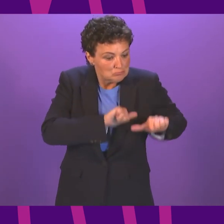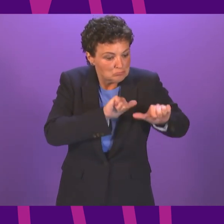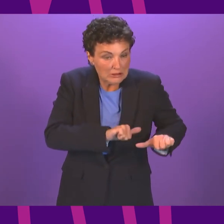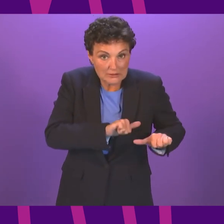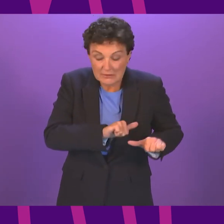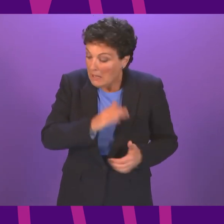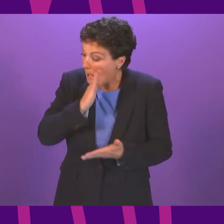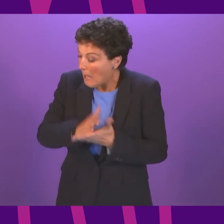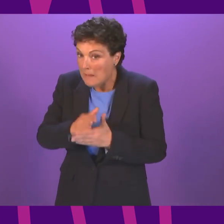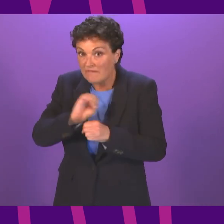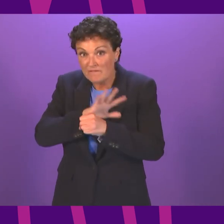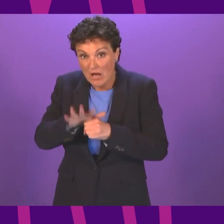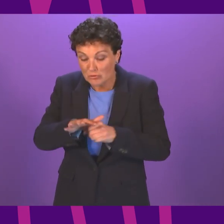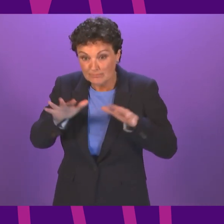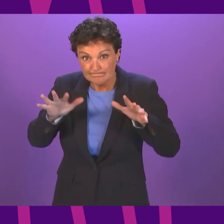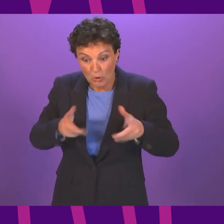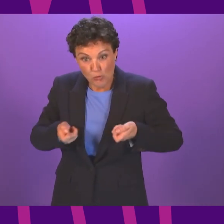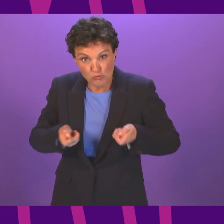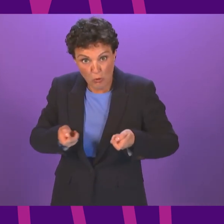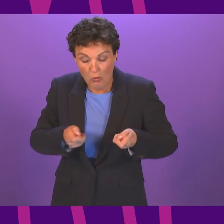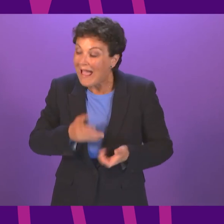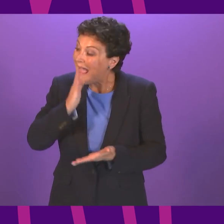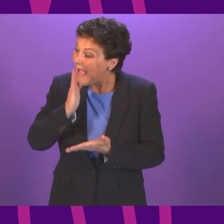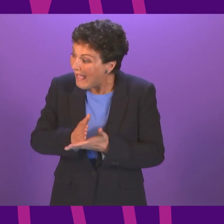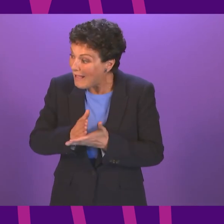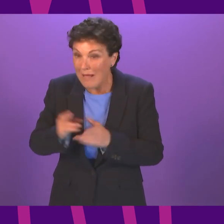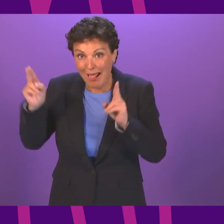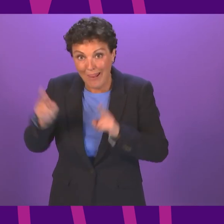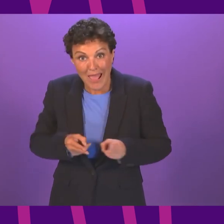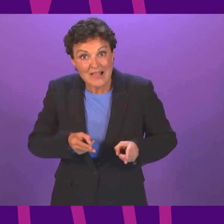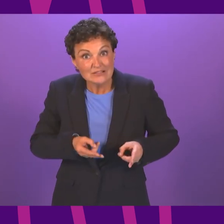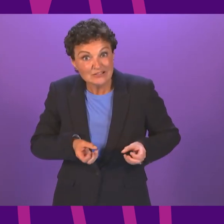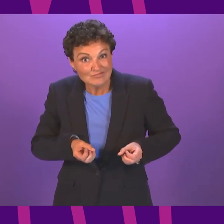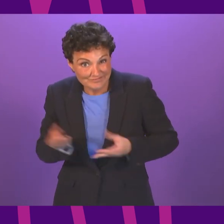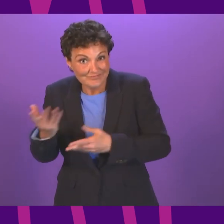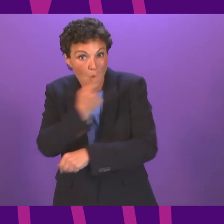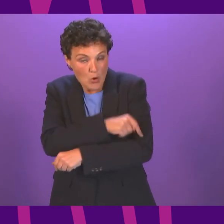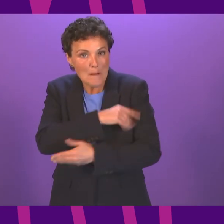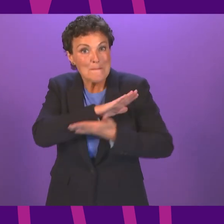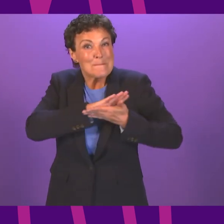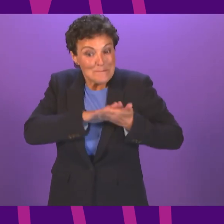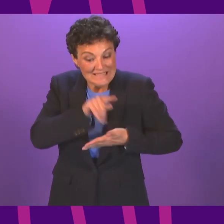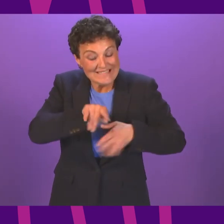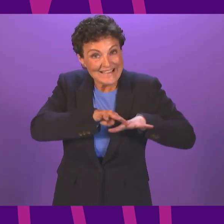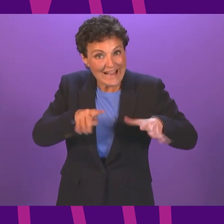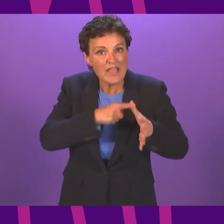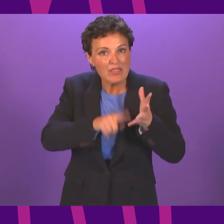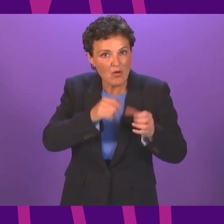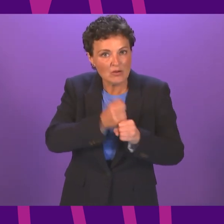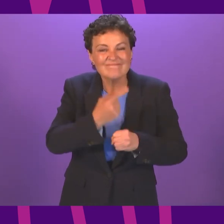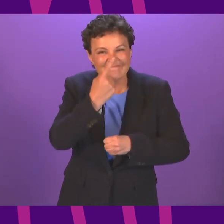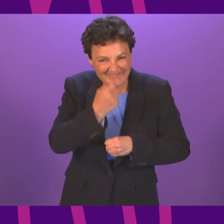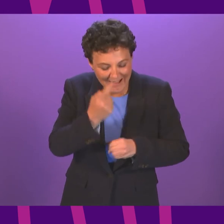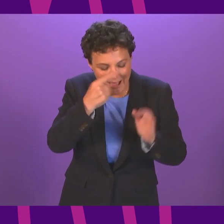requirement for physical distancing indoors and outdoors completely. As I said, we may still advise people to take care around